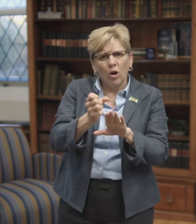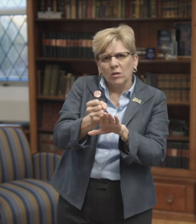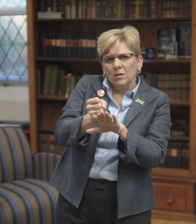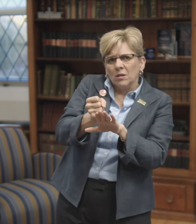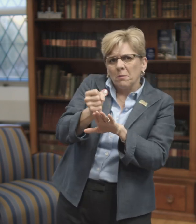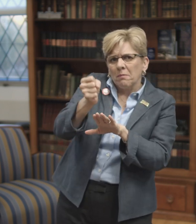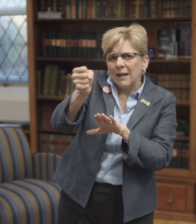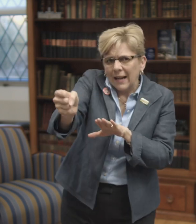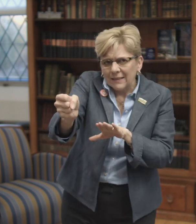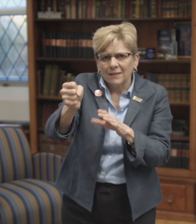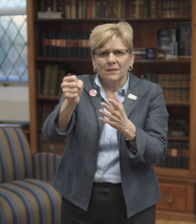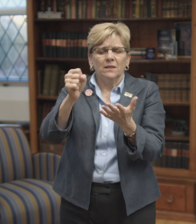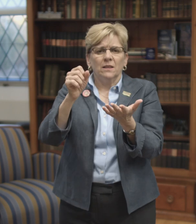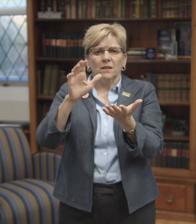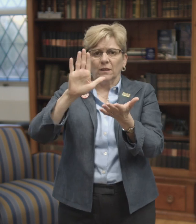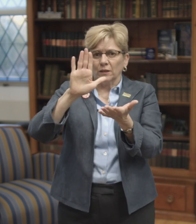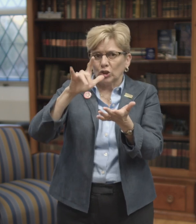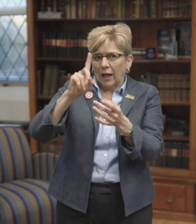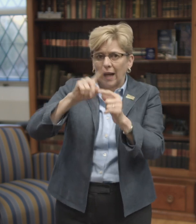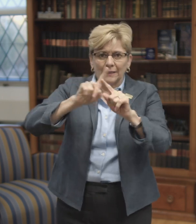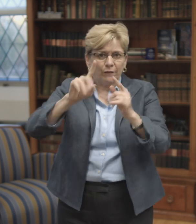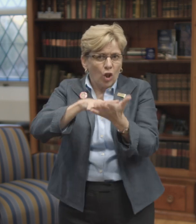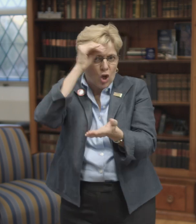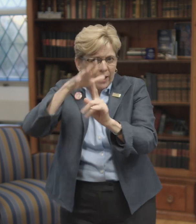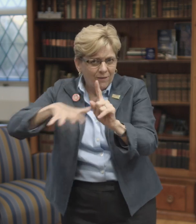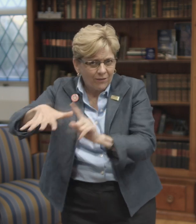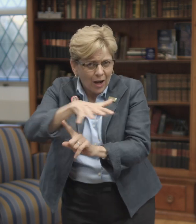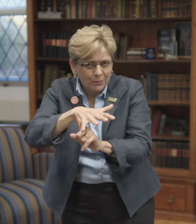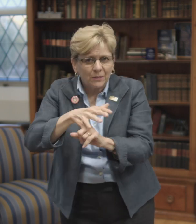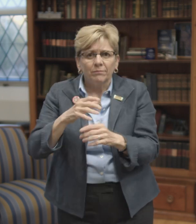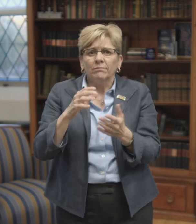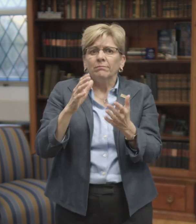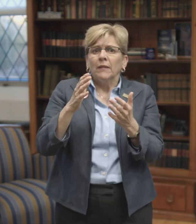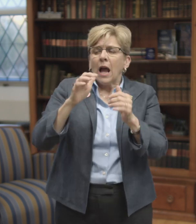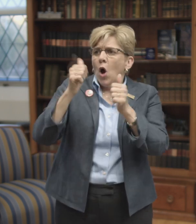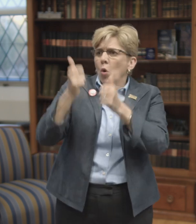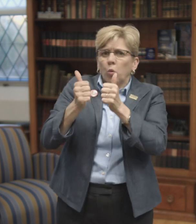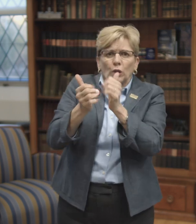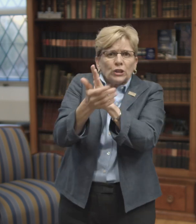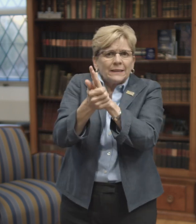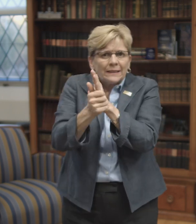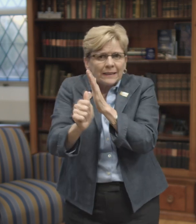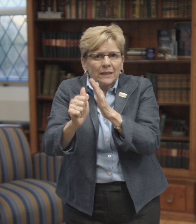where your child should be placed, and in which learning environment that child will thrive,